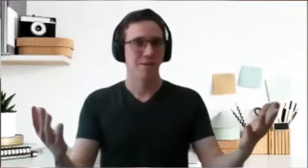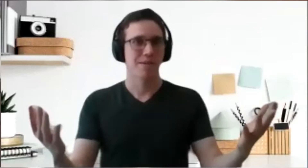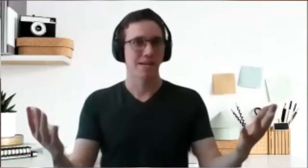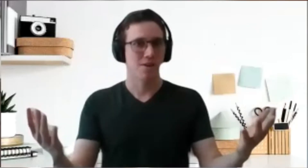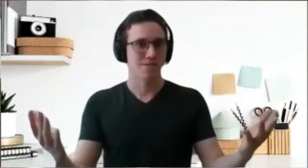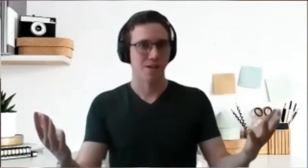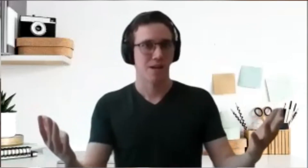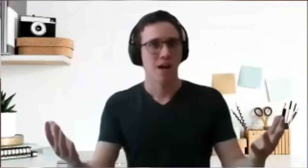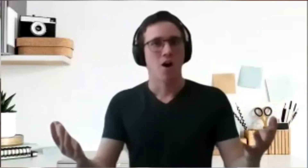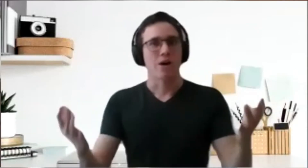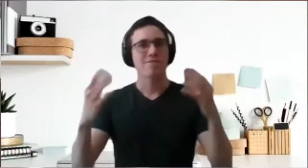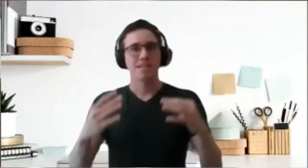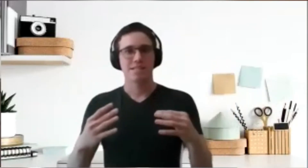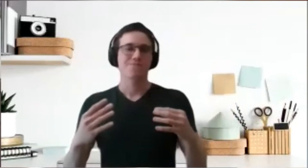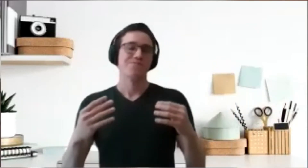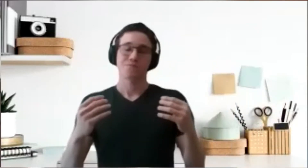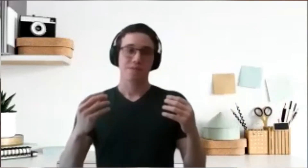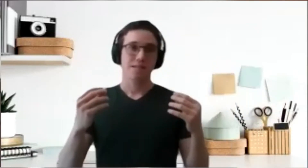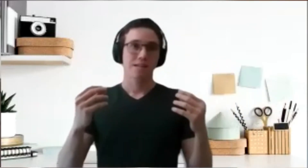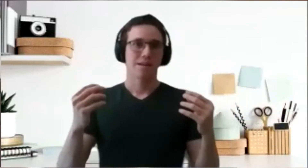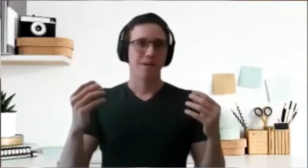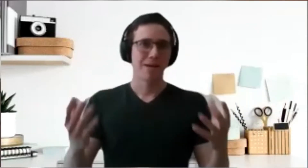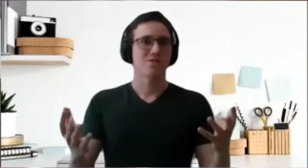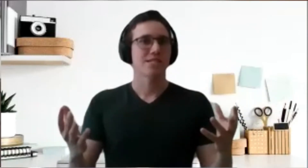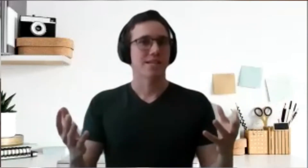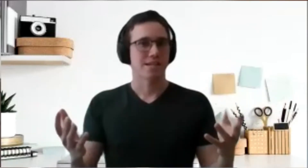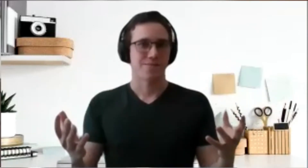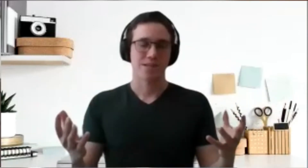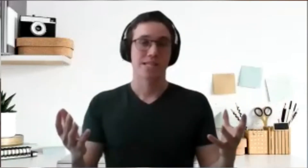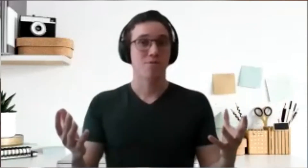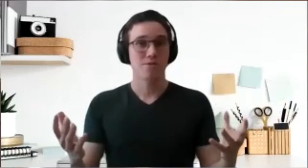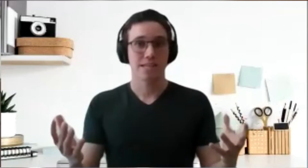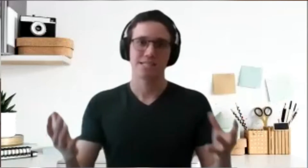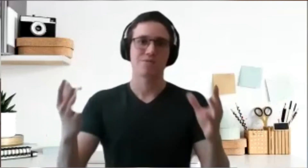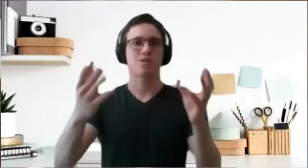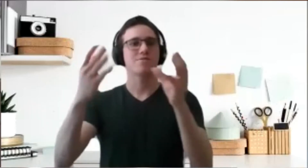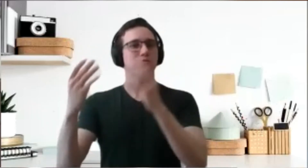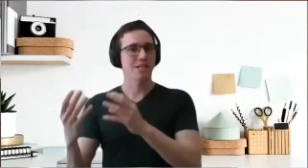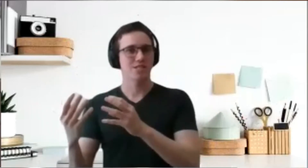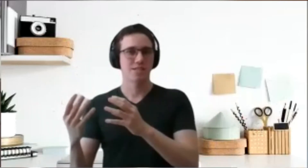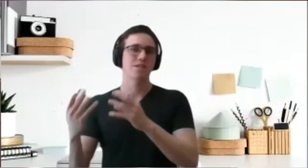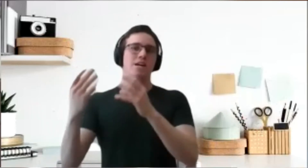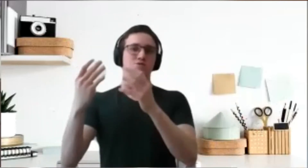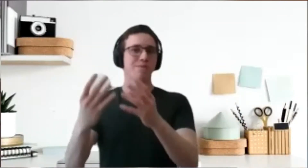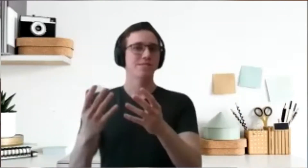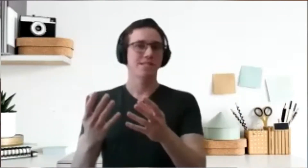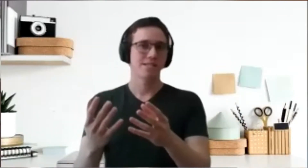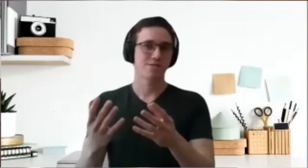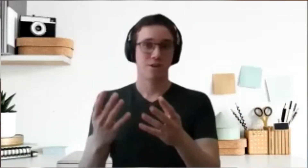being an officer or even mentioning the club contest we got Krishnan to represent us on your